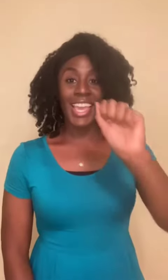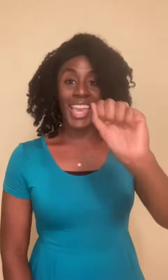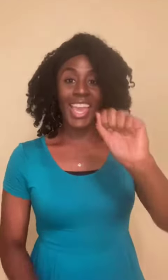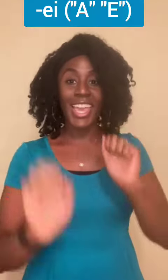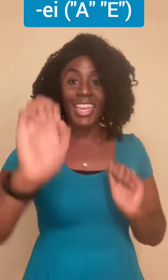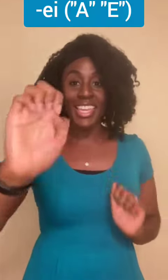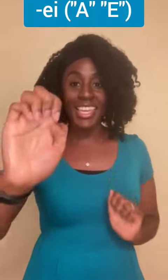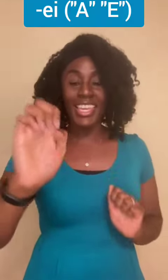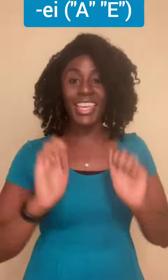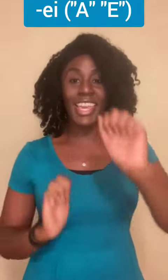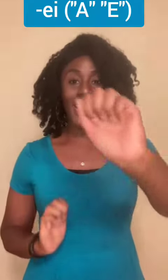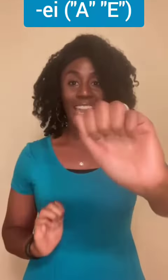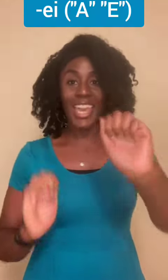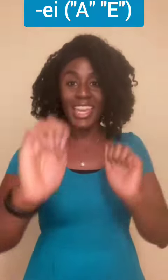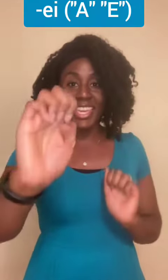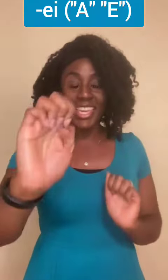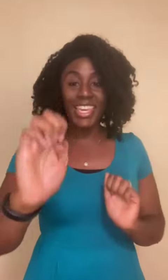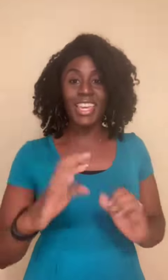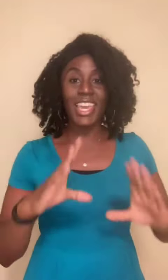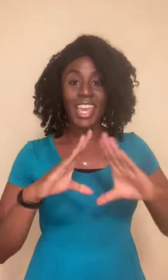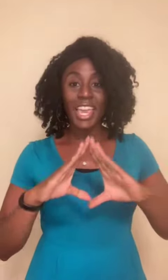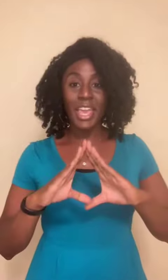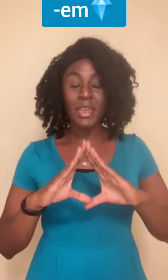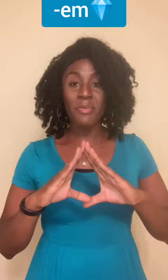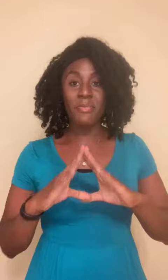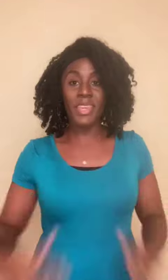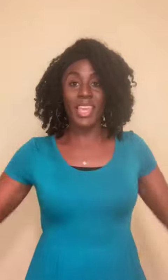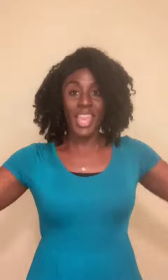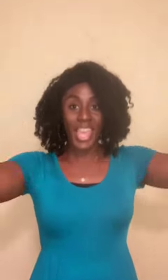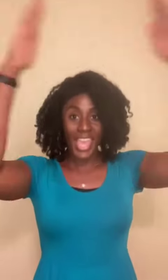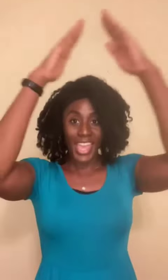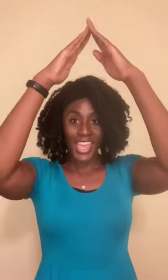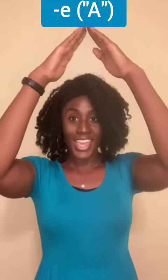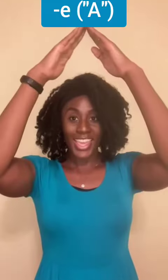A-E, A-E, M, A.